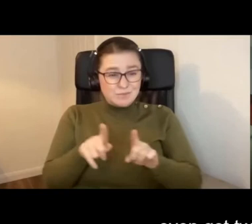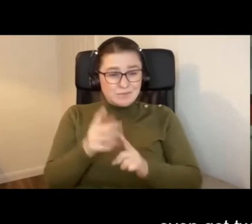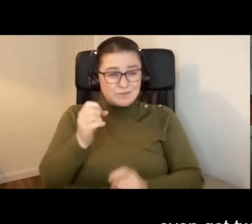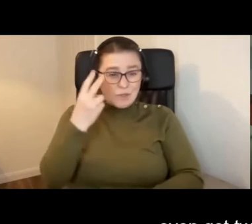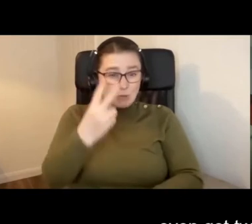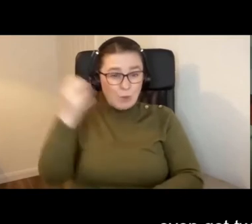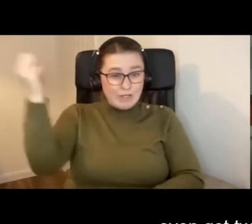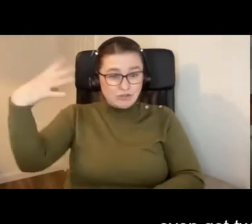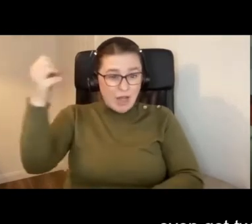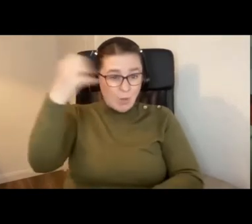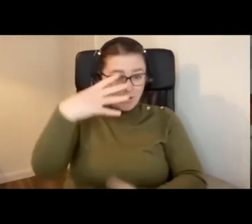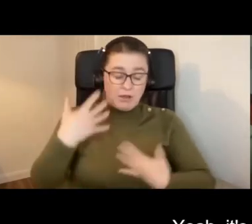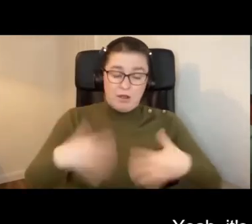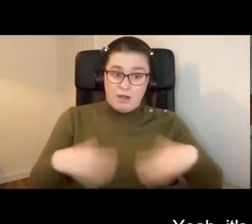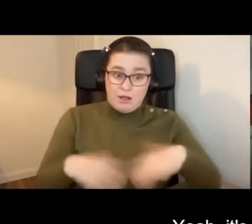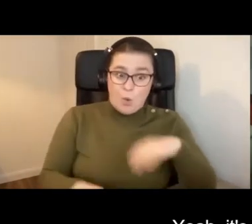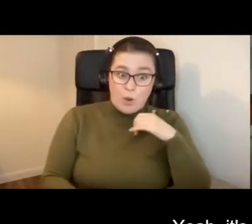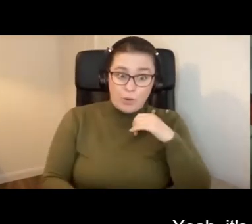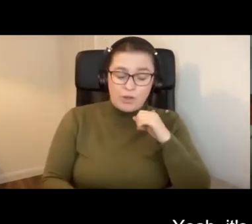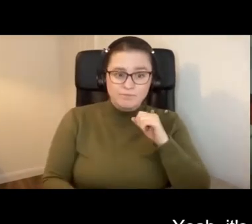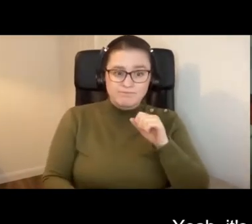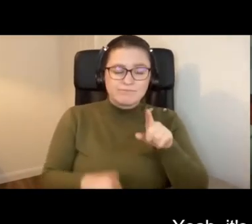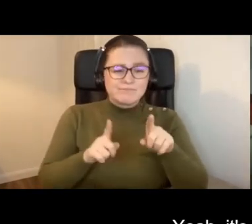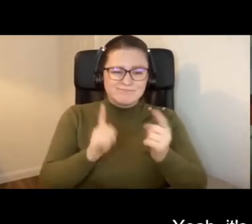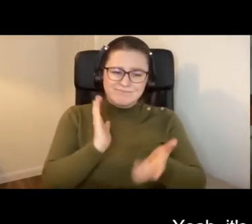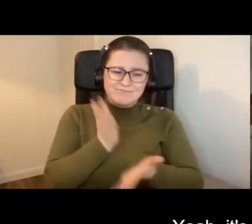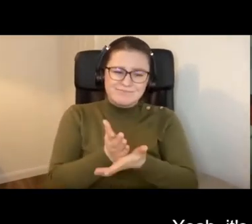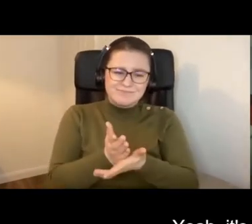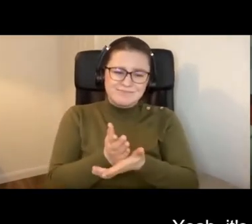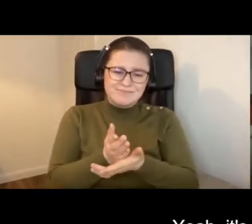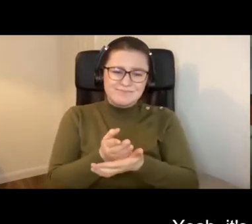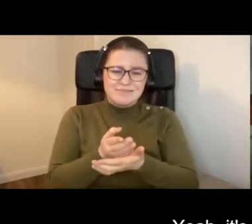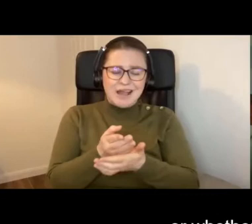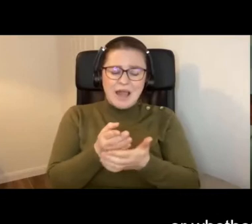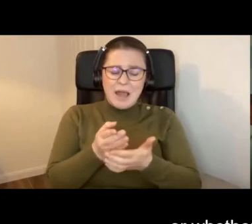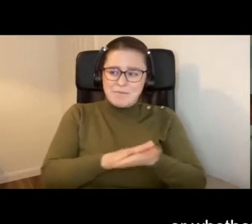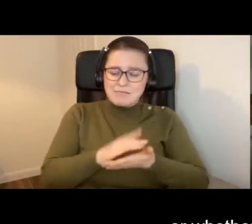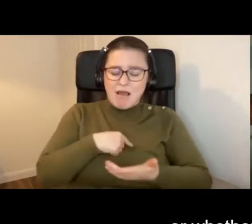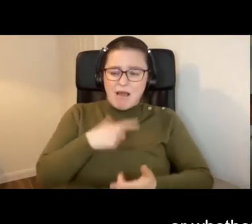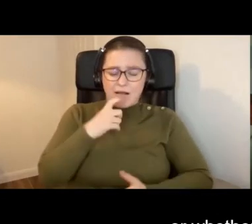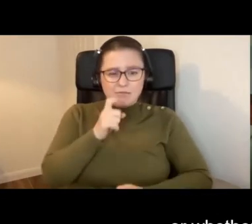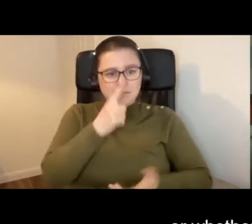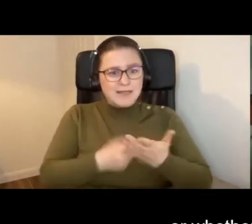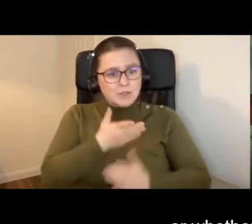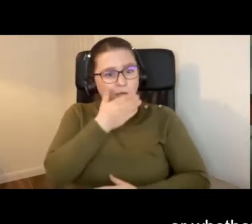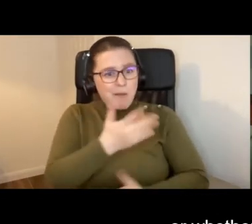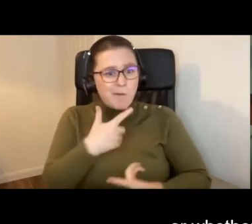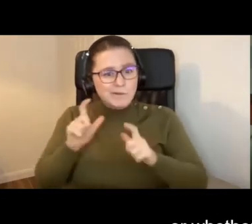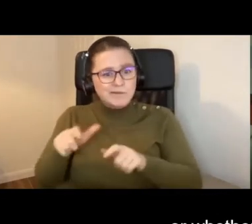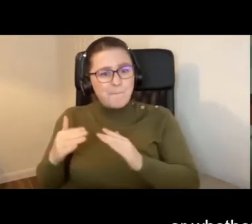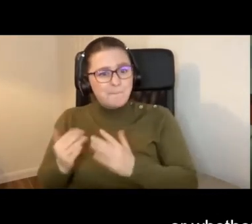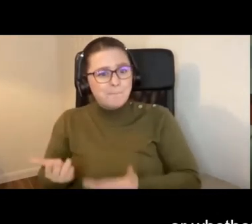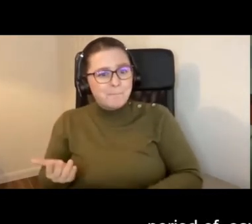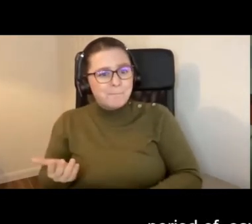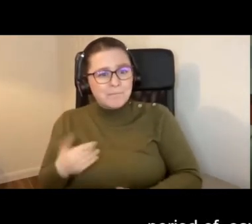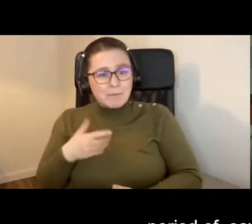showers, just want to add that. Yeah, it's a case of deciding whether you go out or whether you stay in. I was